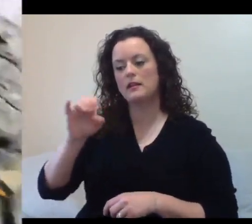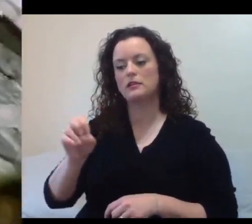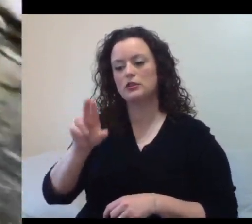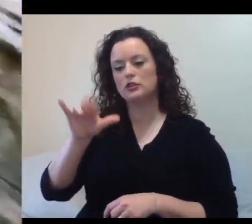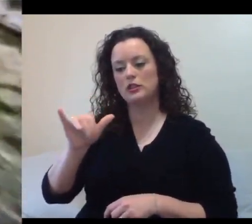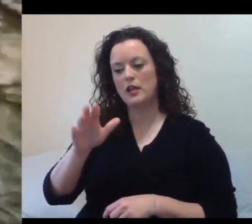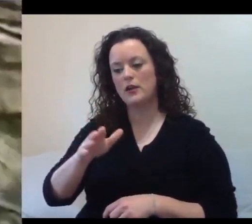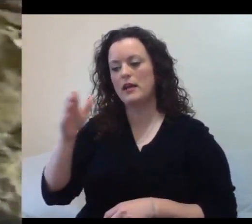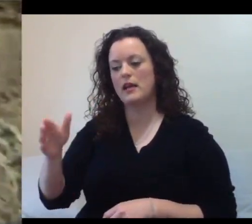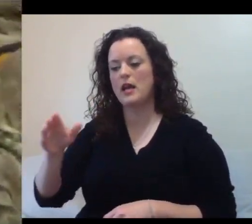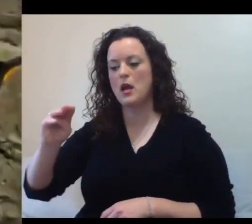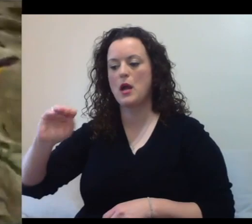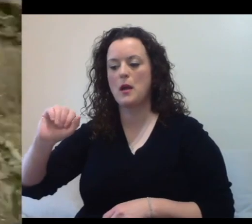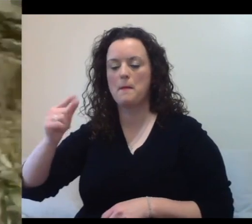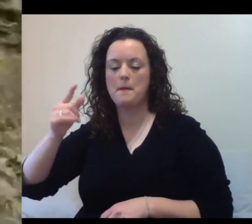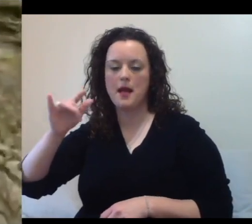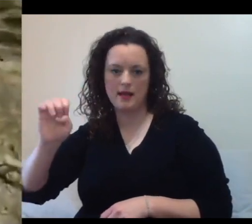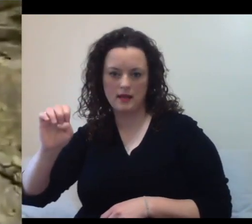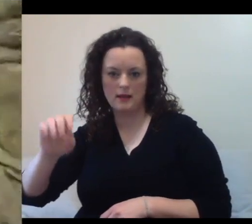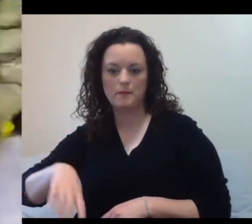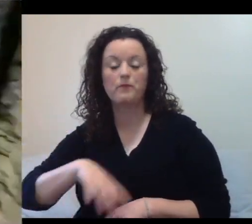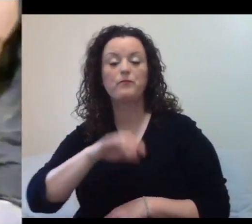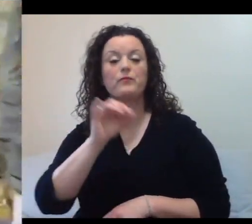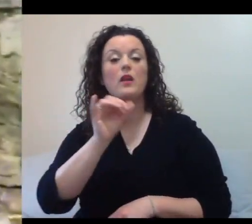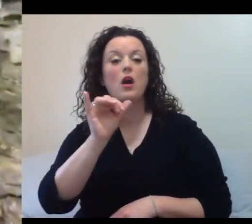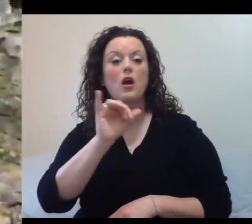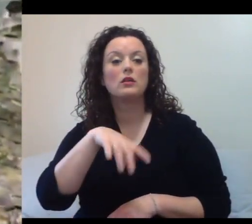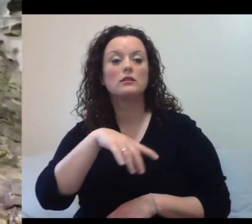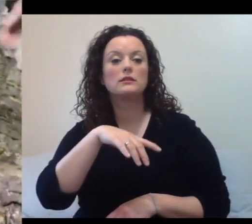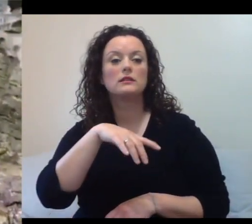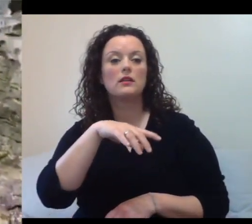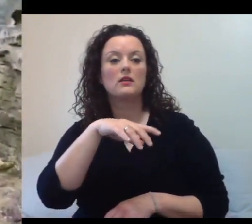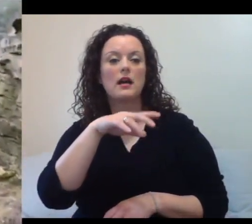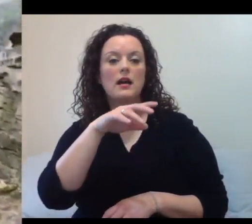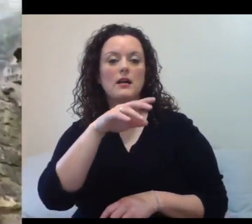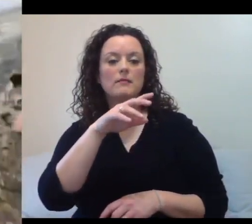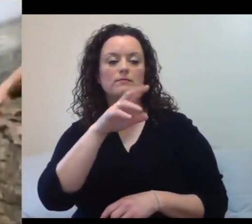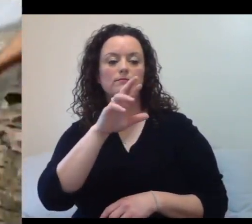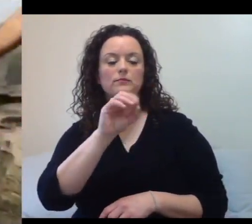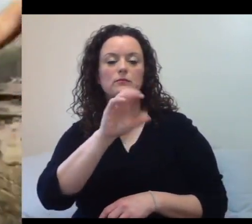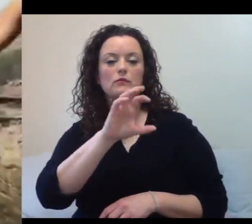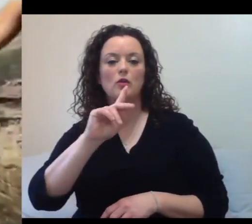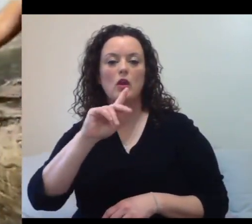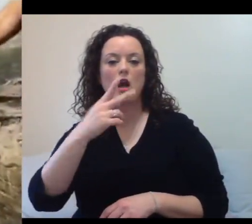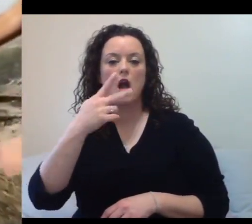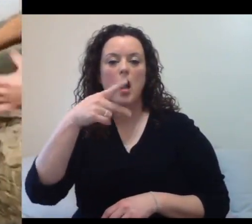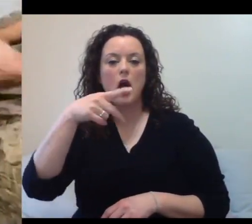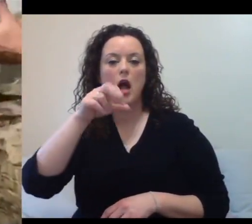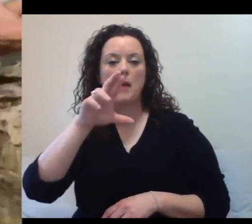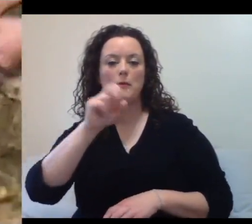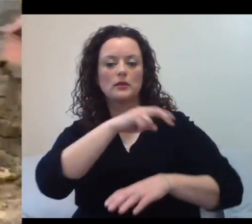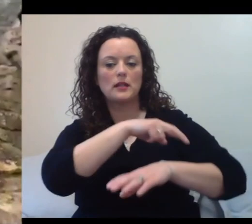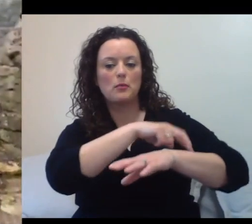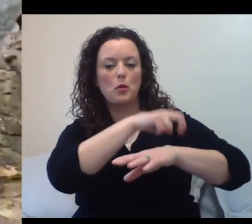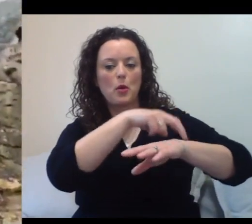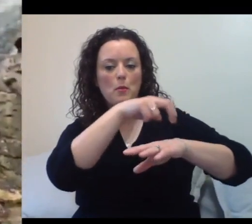little ones you're going to see over here behind me. A little rock. Kind of hanging out. This one's hopping as you can see how they get the name rock hopper.